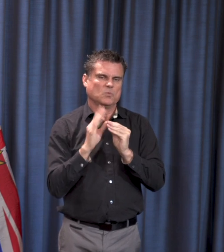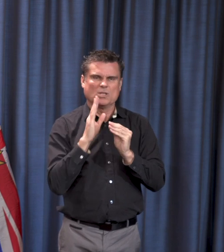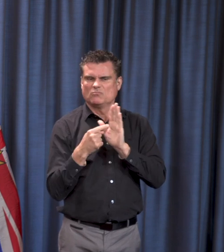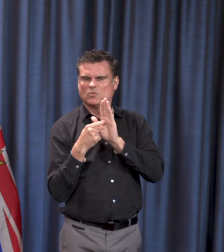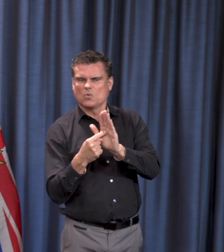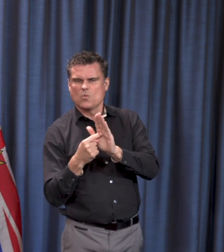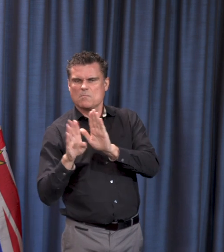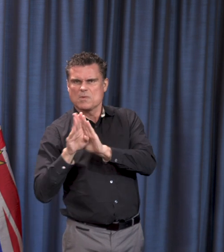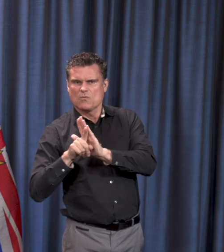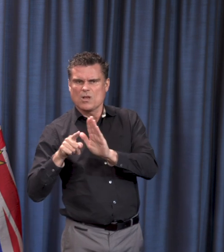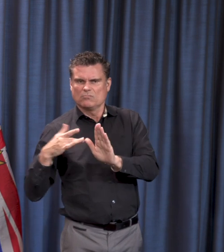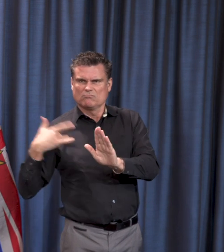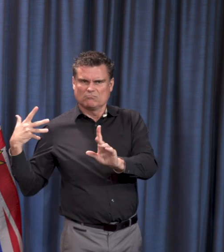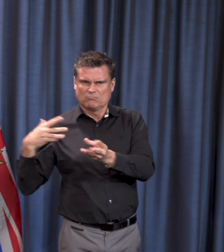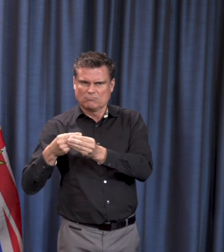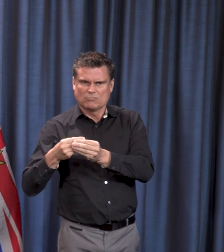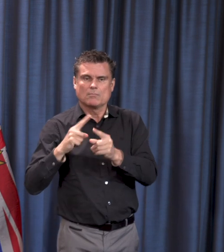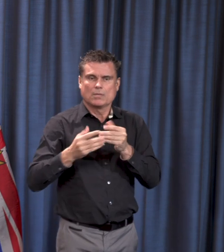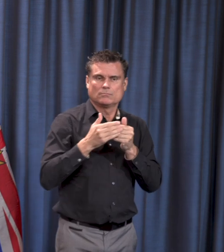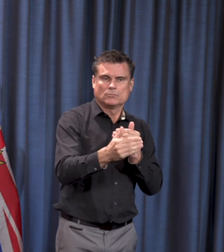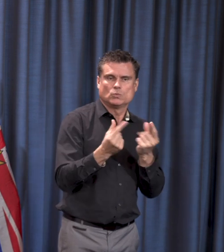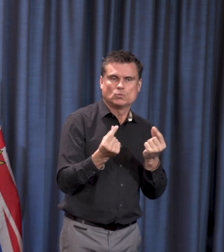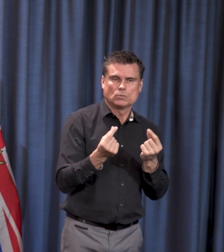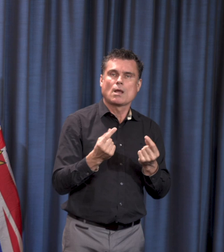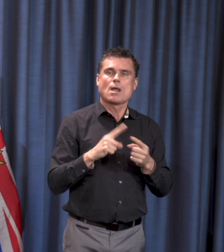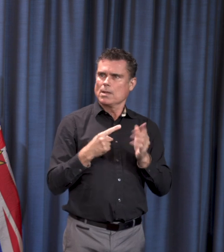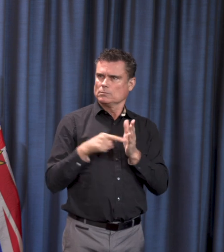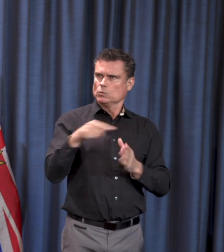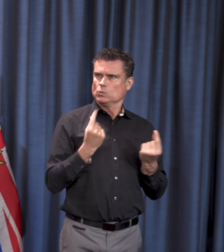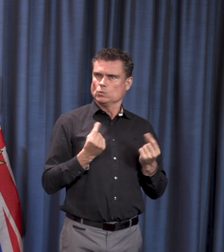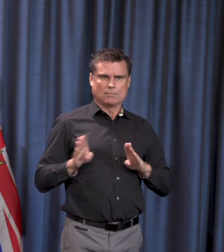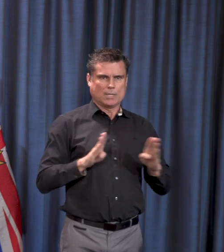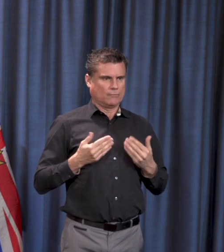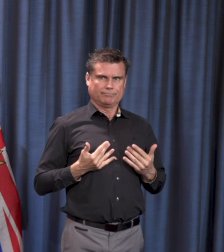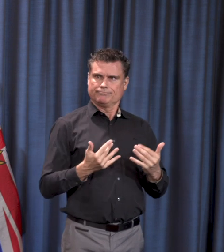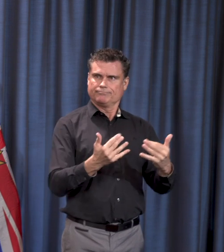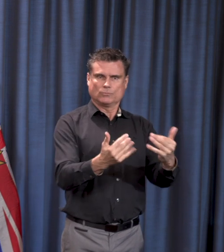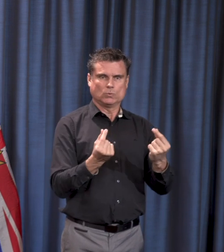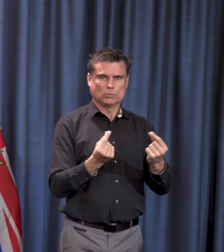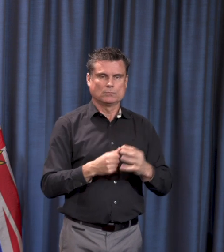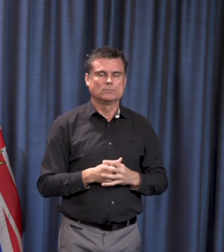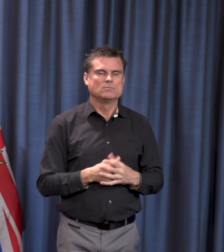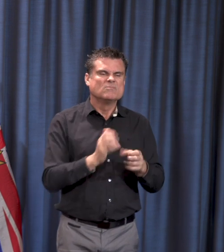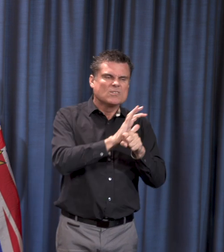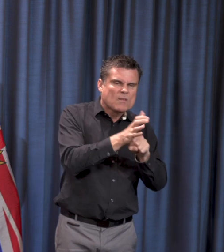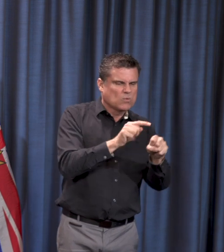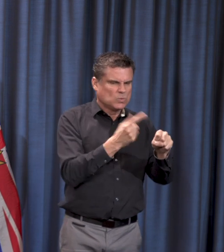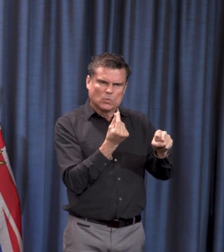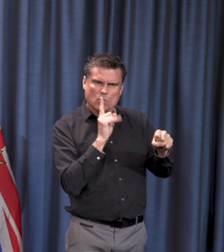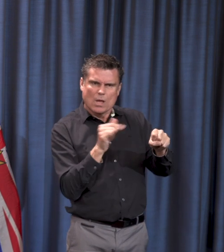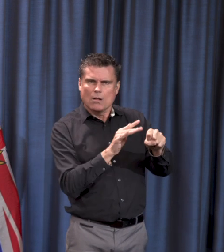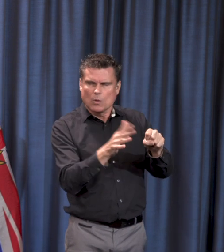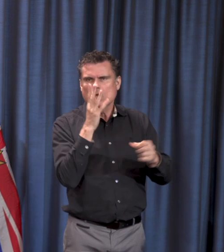on specifics involving modeling, which we will, which modeling of COVID-19, which will inform you of in due